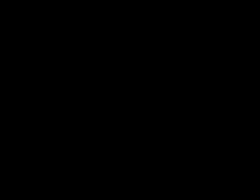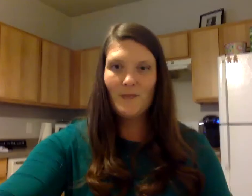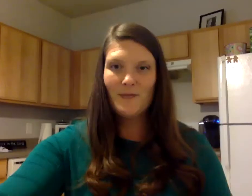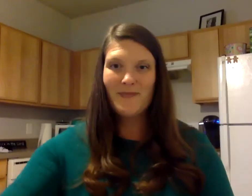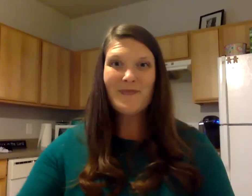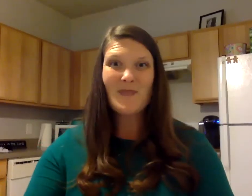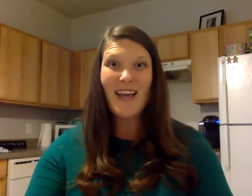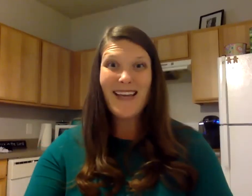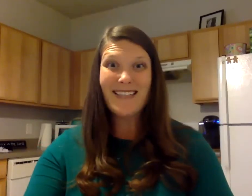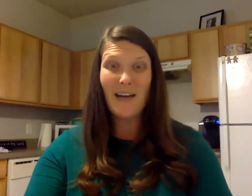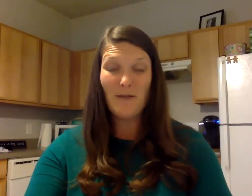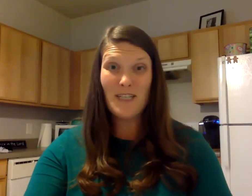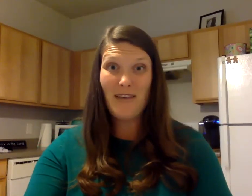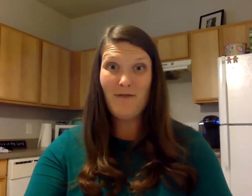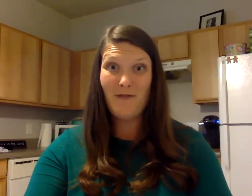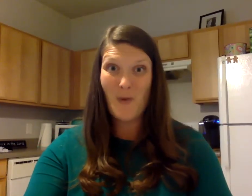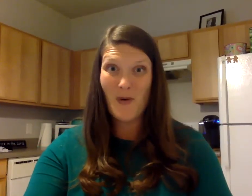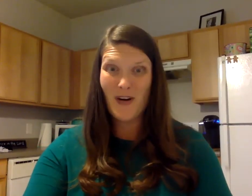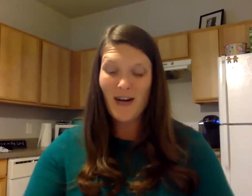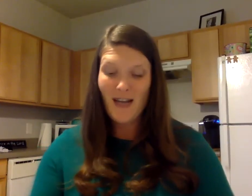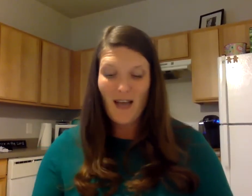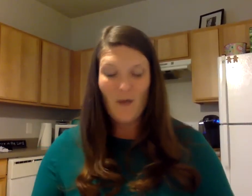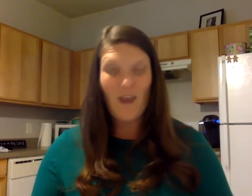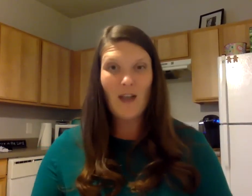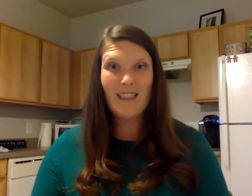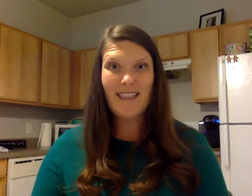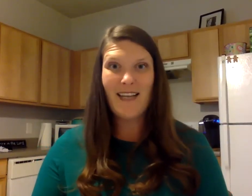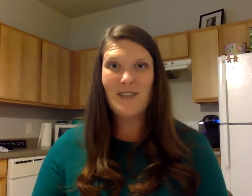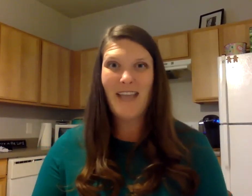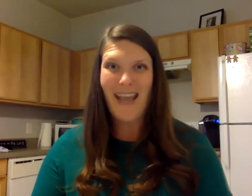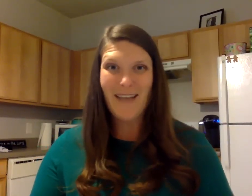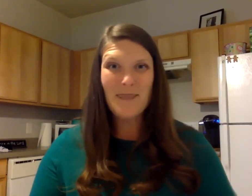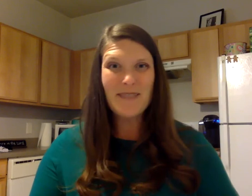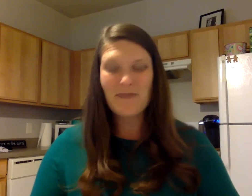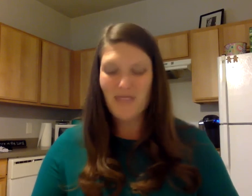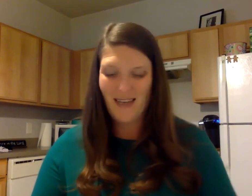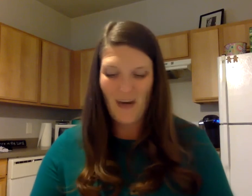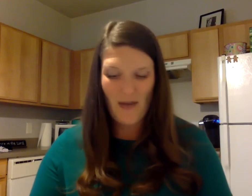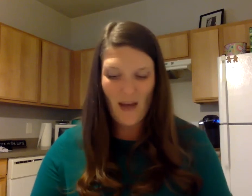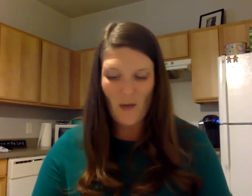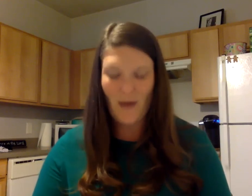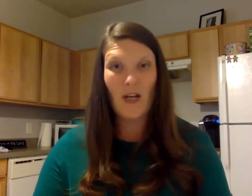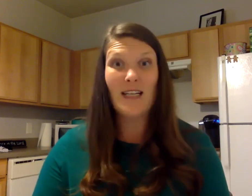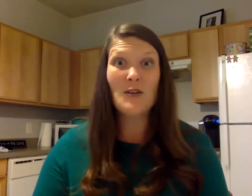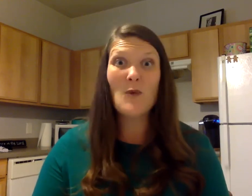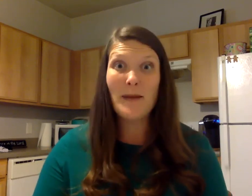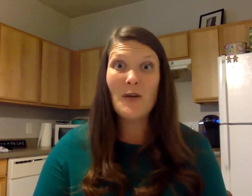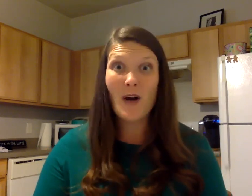hey it's time for day four with our sound games and here we go we're gonna do rhyming words